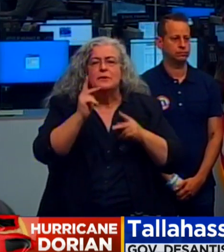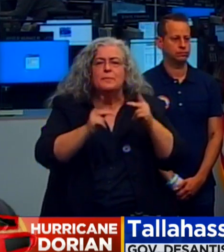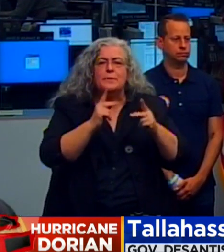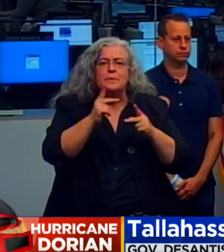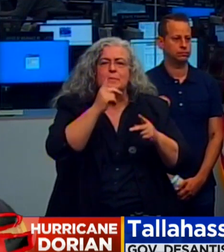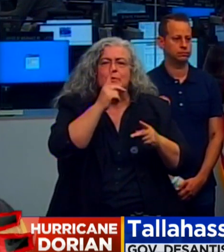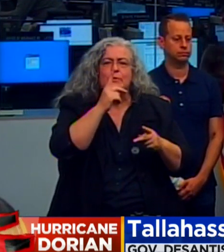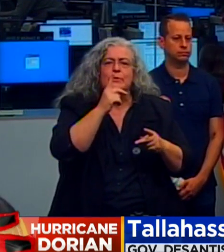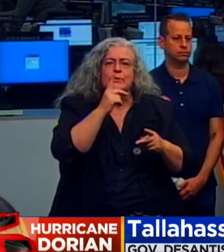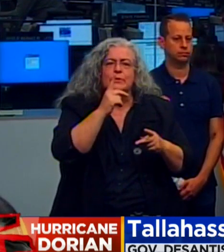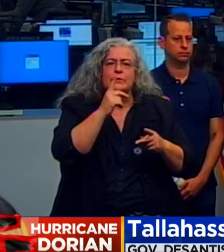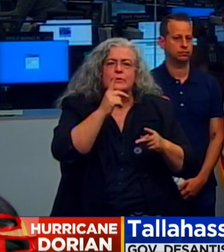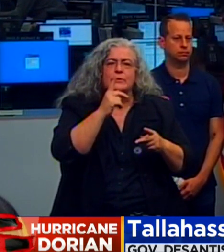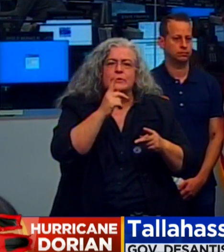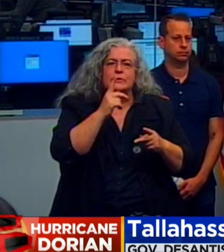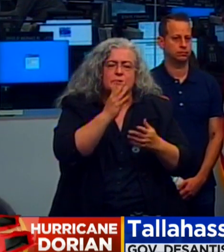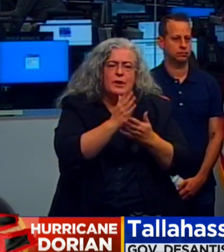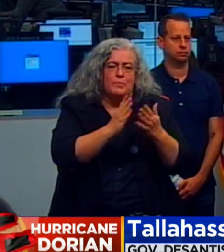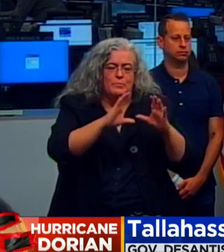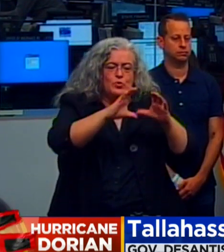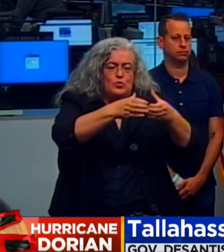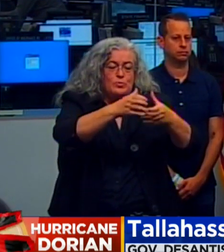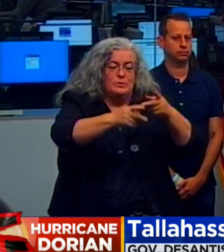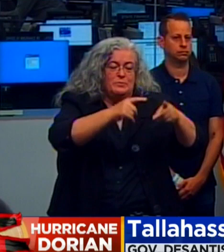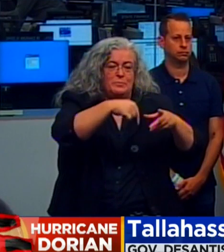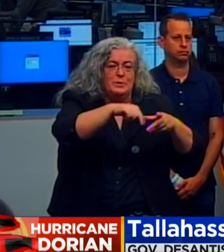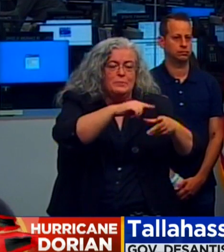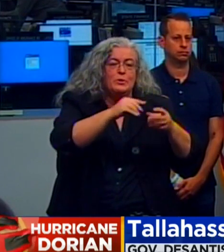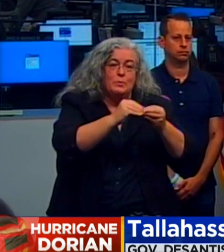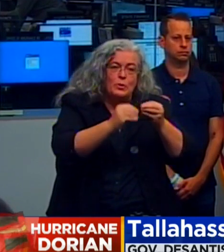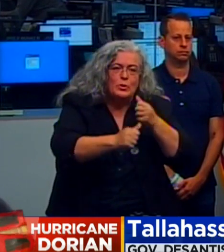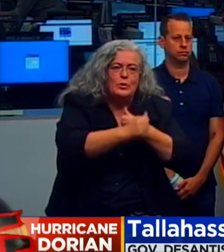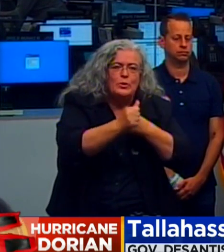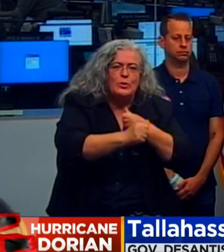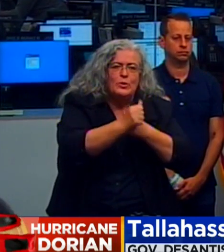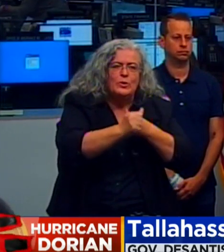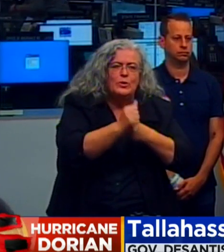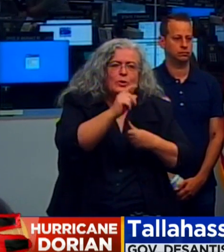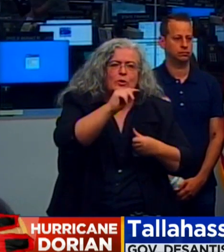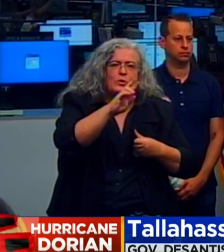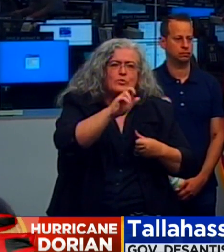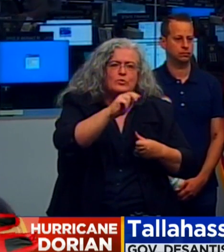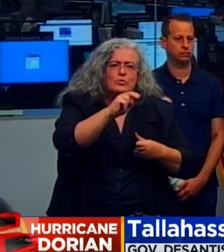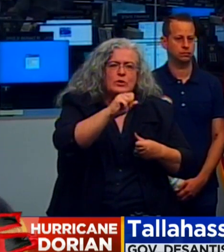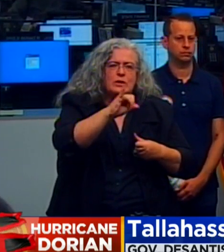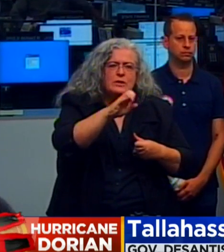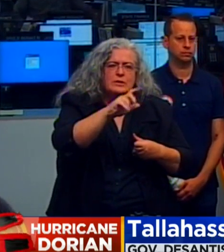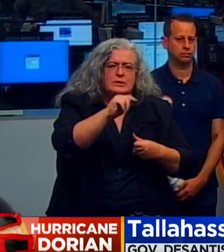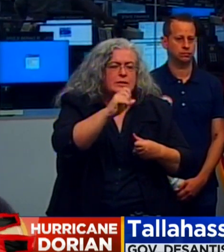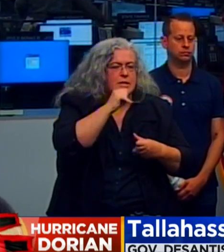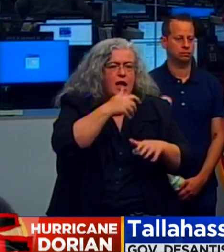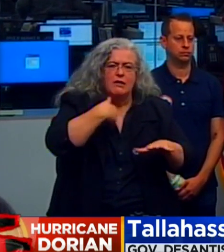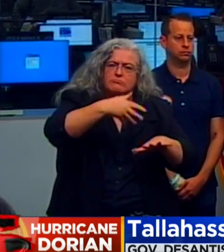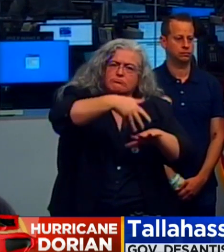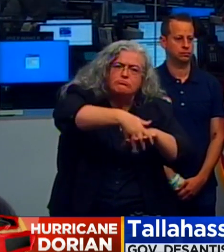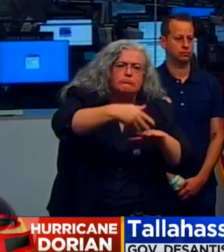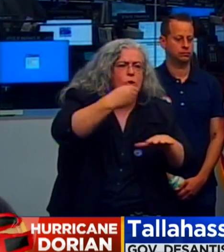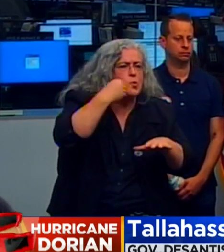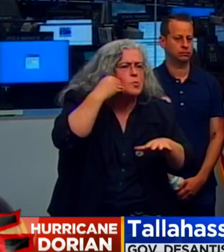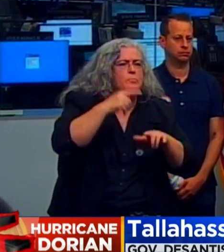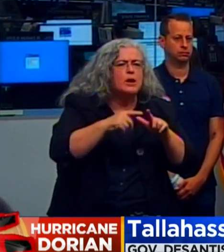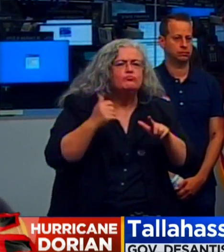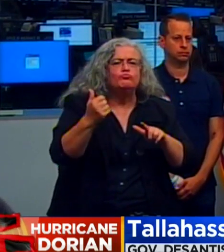different parts. And that is something that is a concern for us. And so you see that in places like Palm Beach County